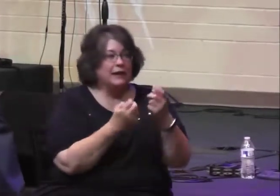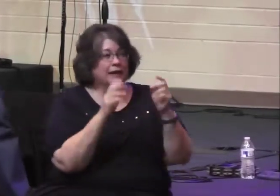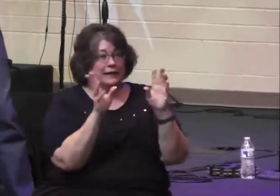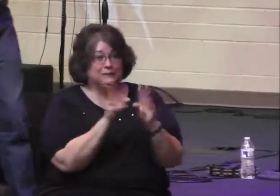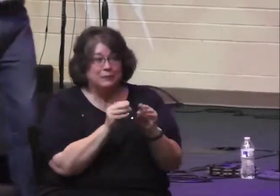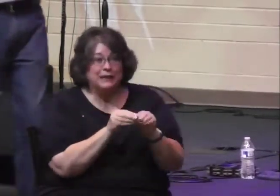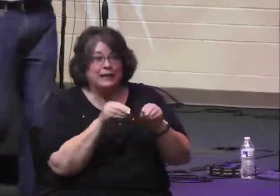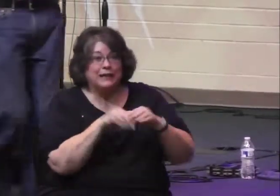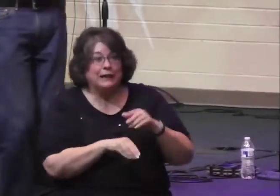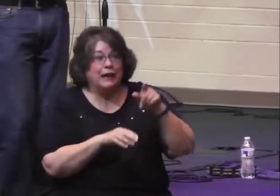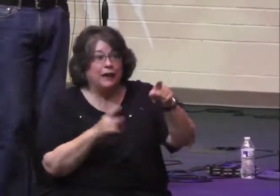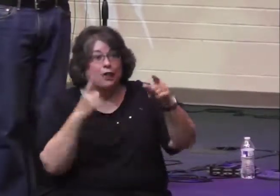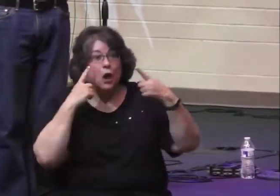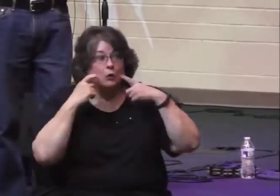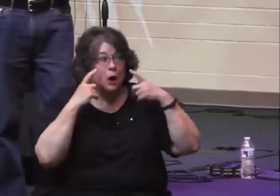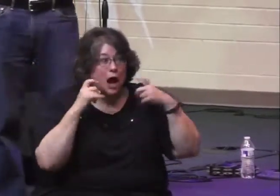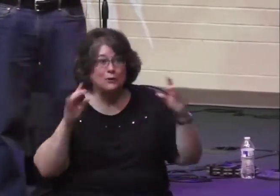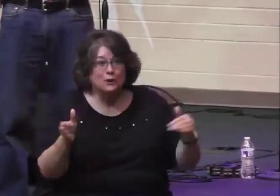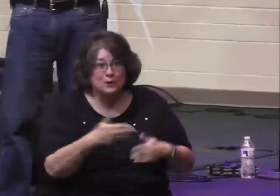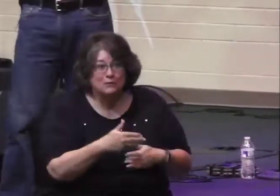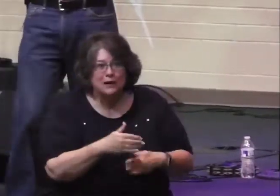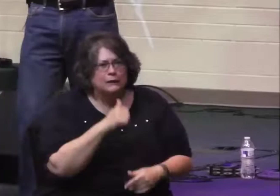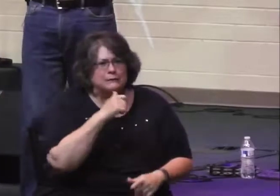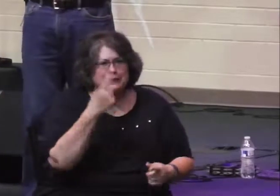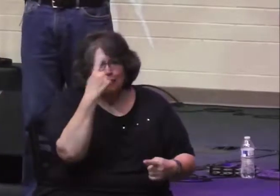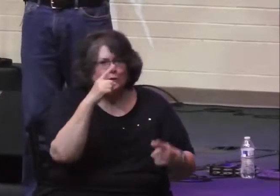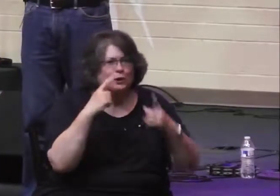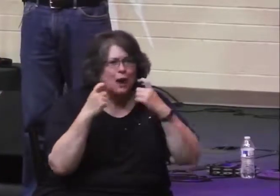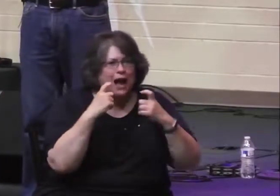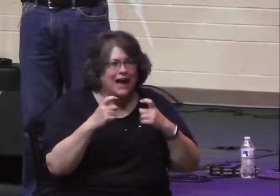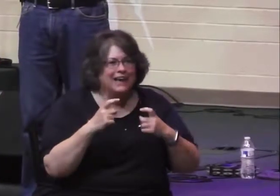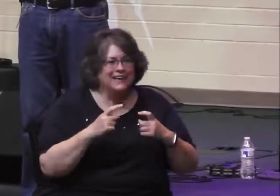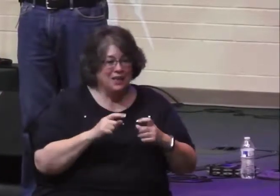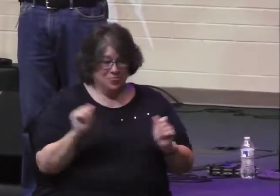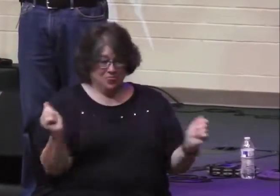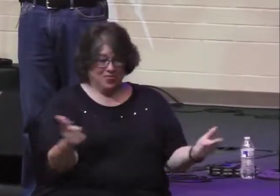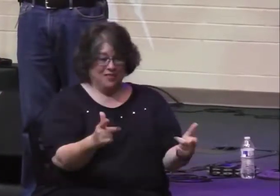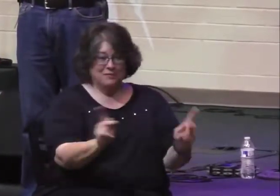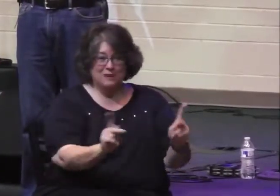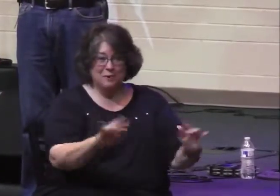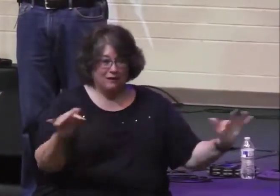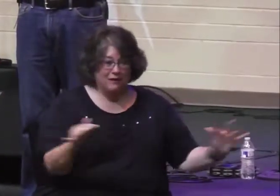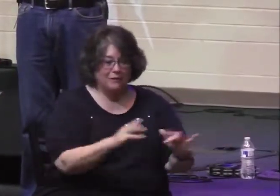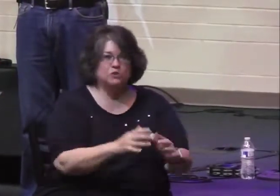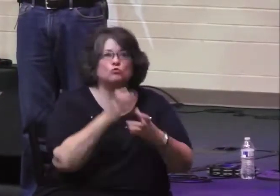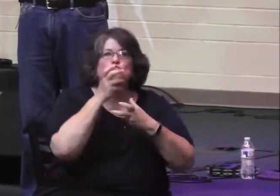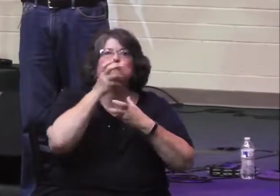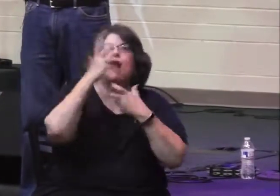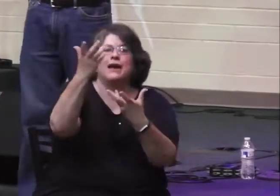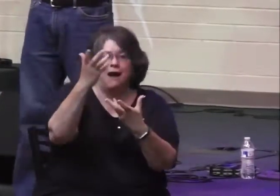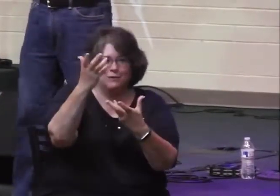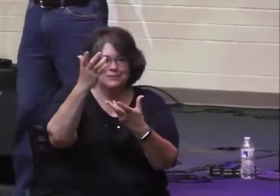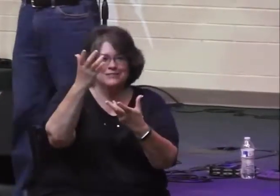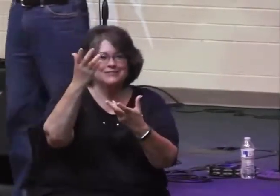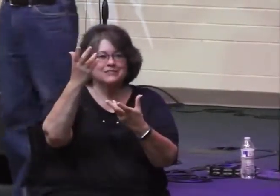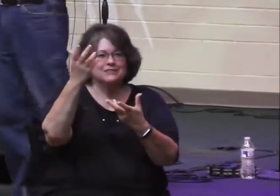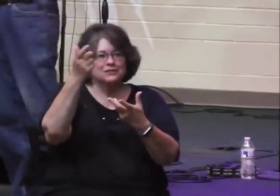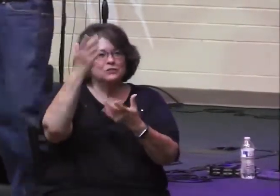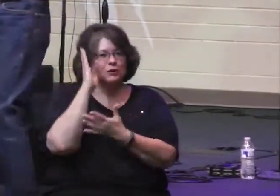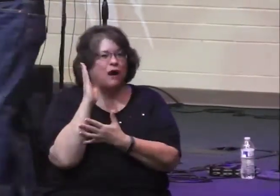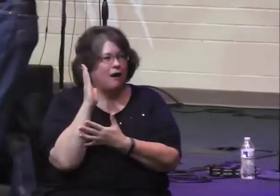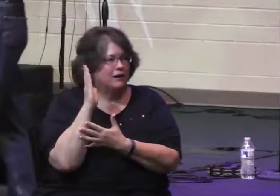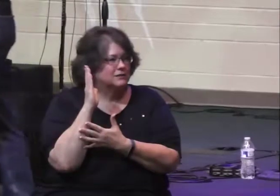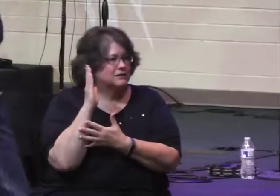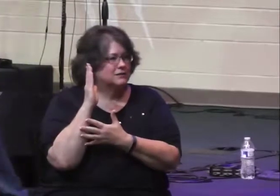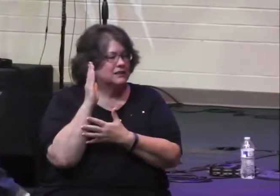crying out to God in this case, all right? So, this is why they gather together. And Jehoshaphat, as king, leads